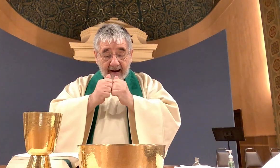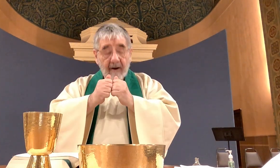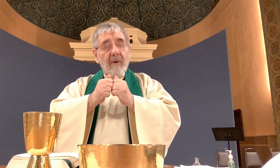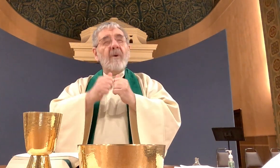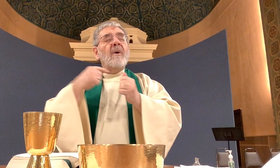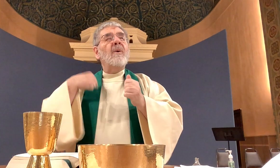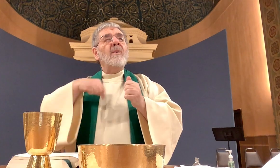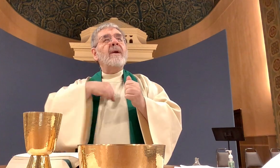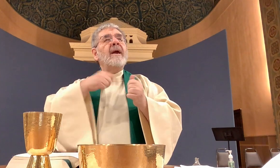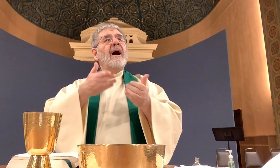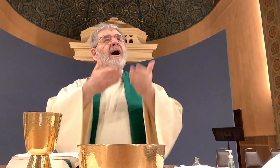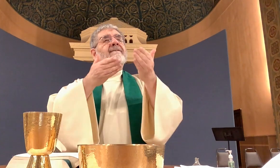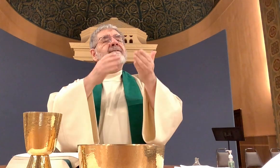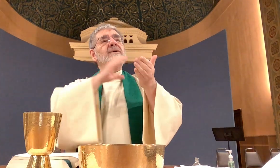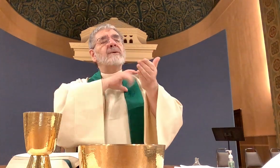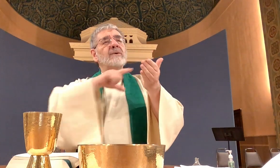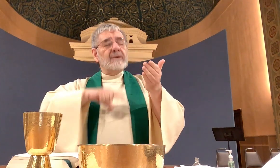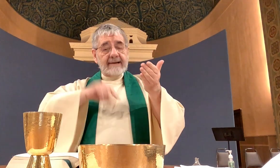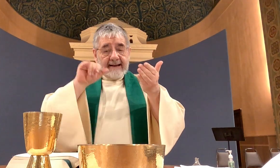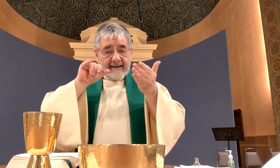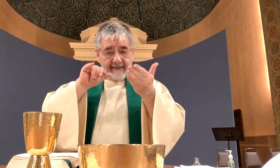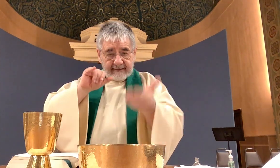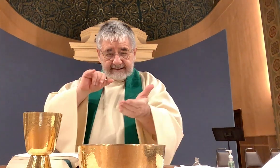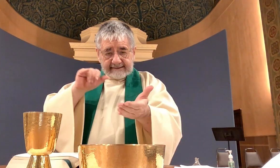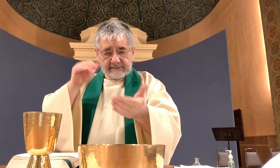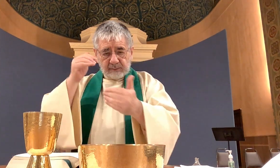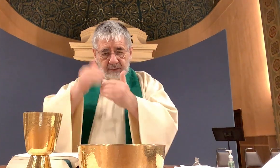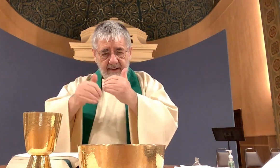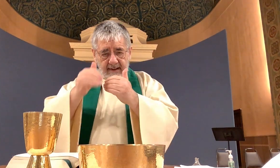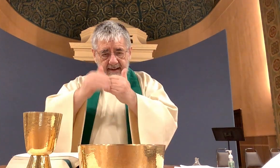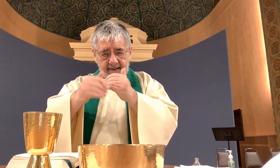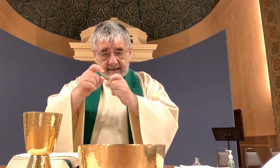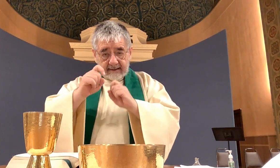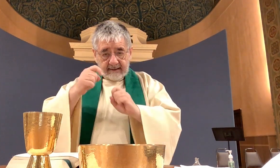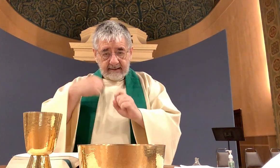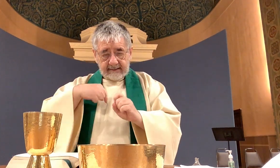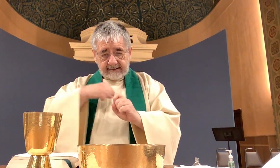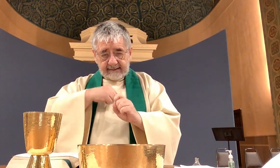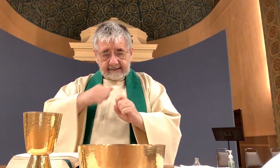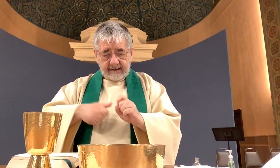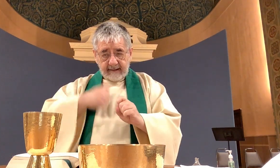the bread of life and the chalice of salvation